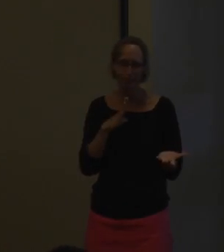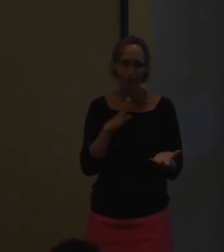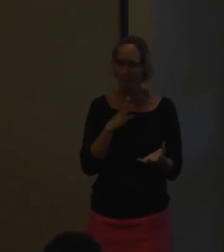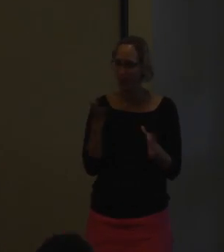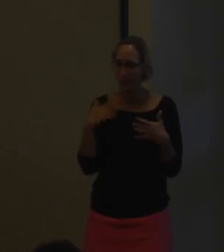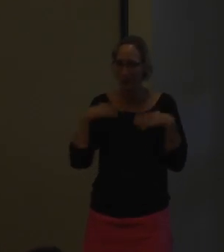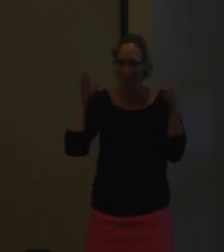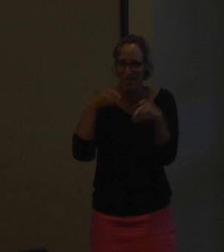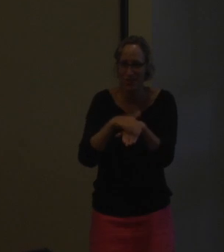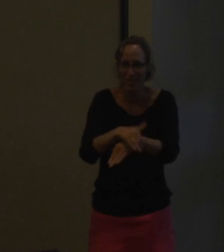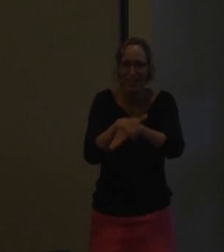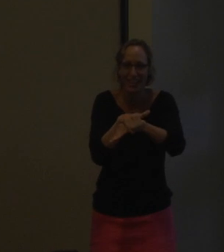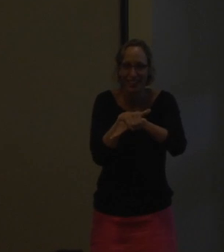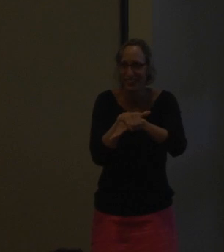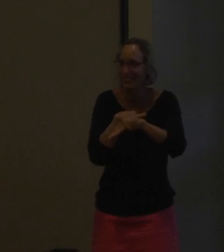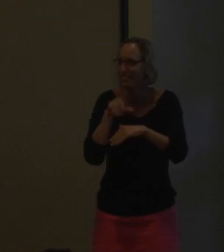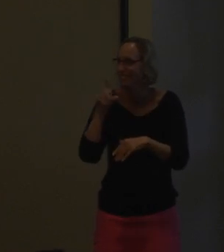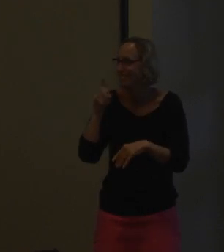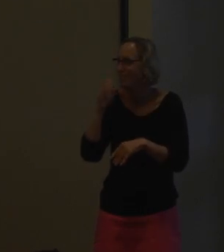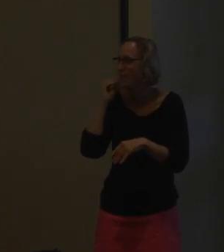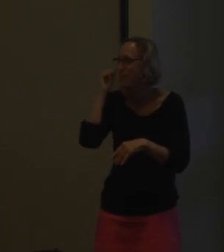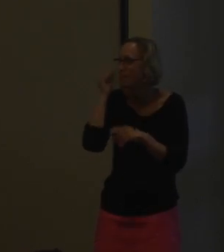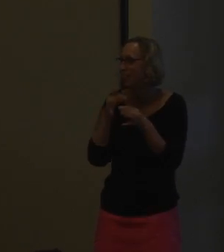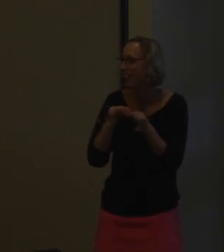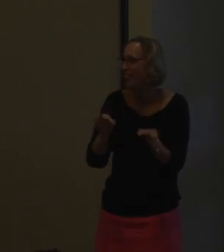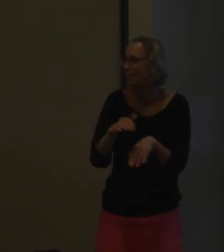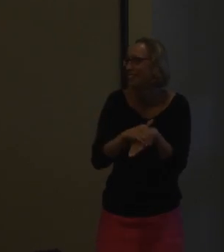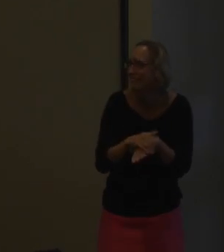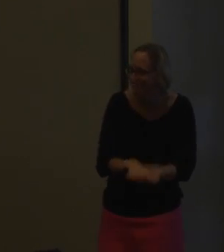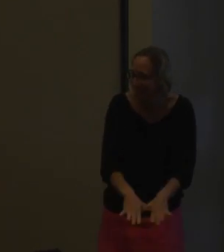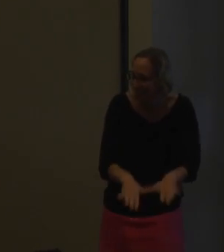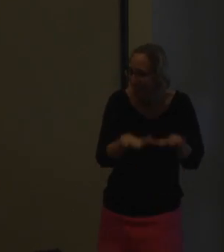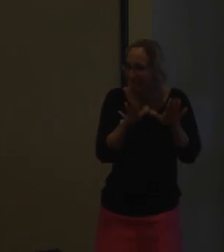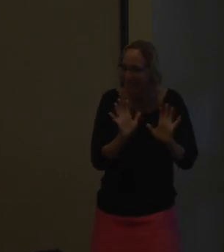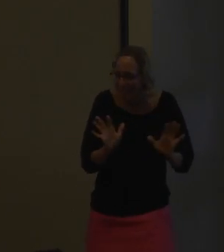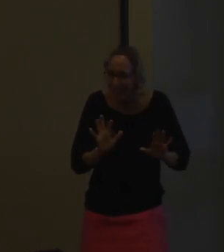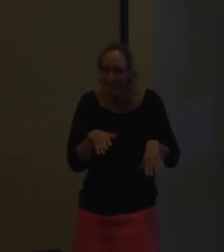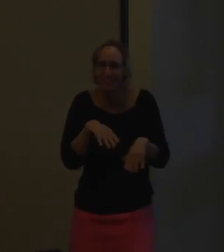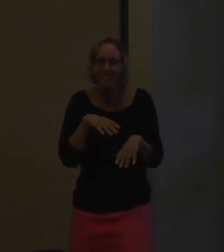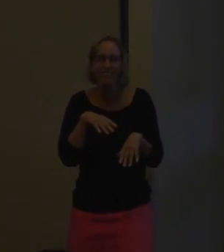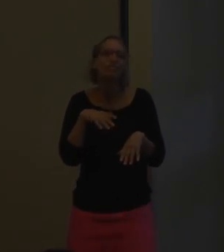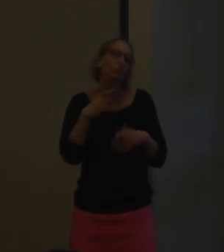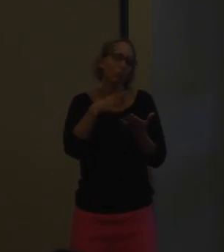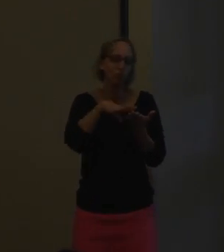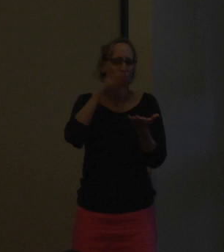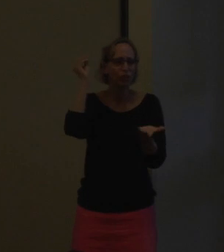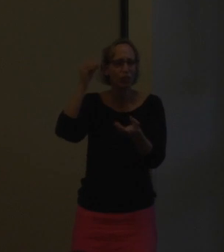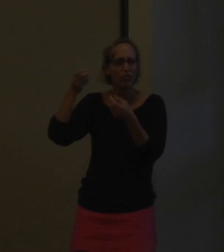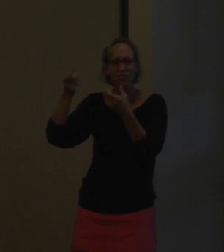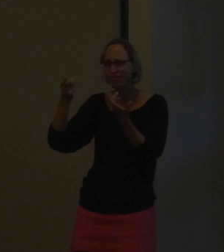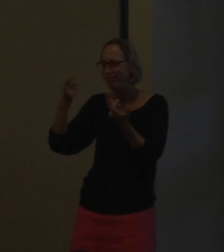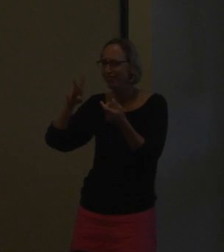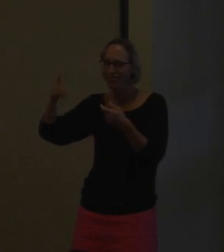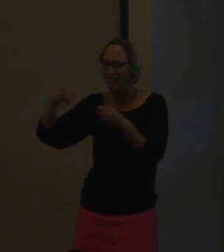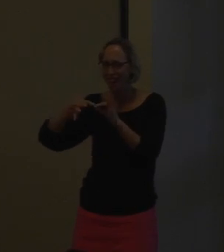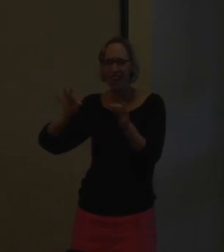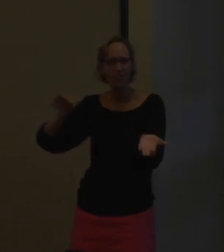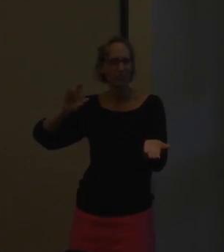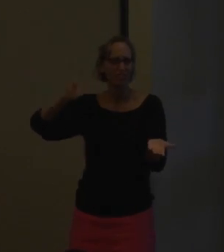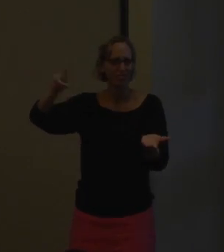language, not just sign language. So let's just say you want to, let's say English is the language at home and they learn